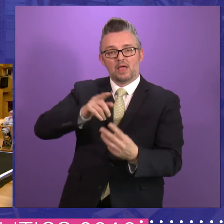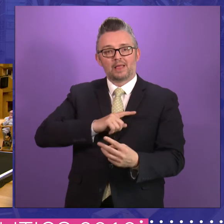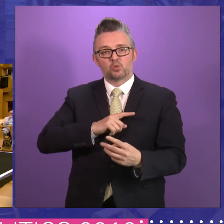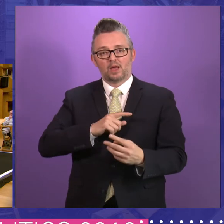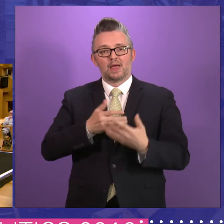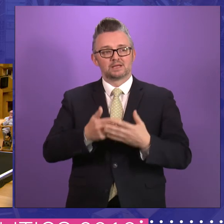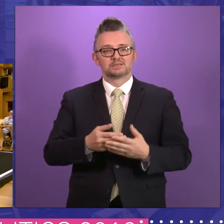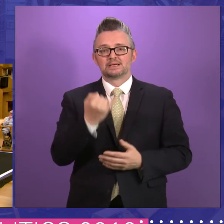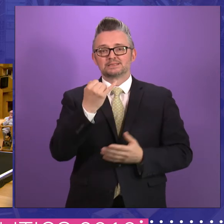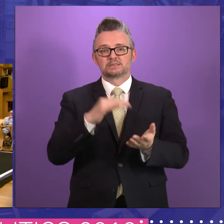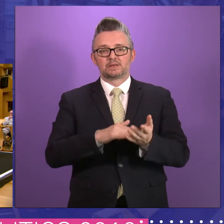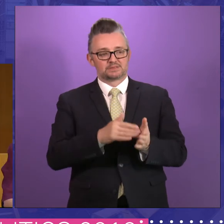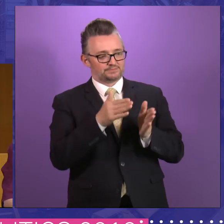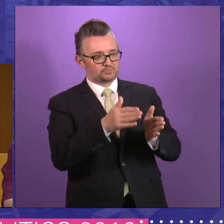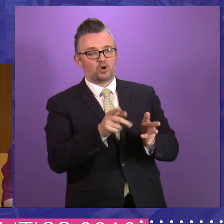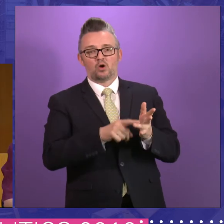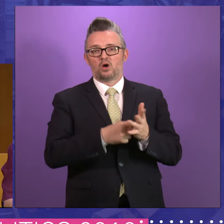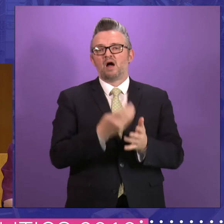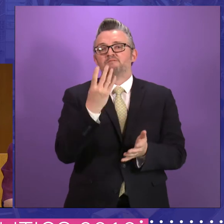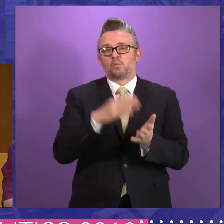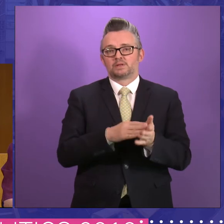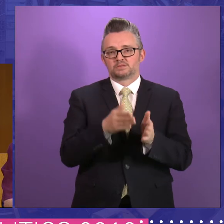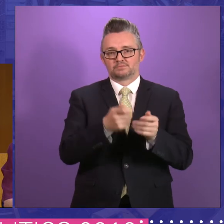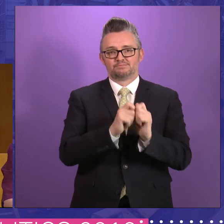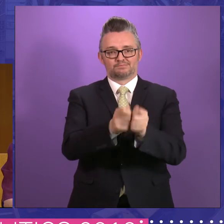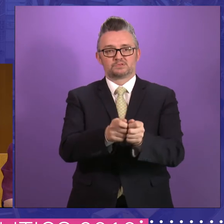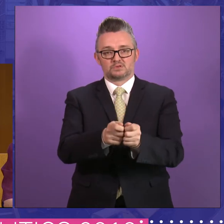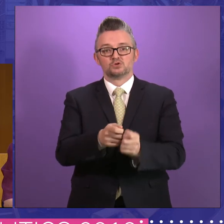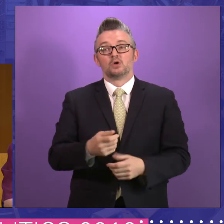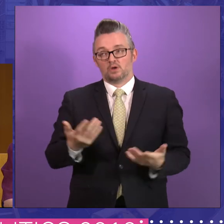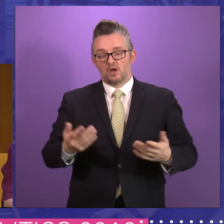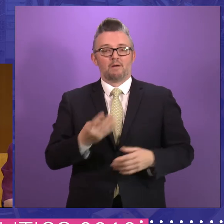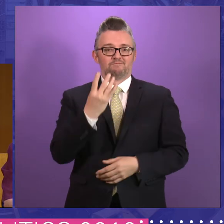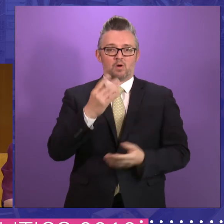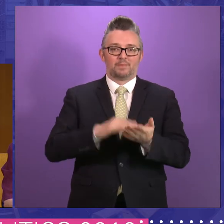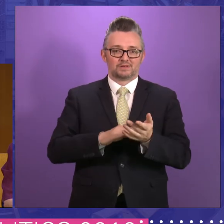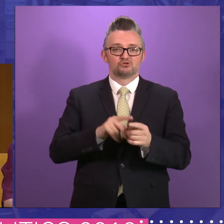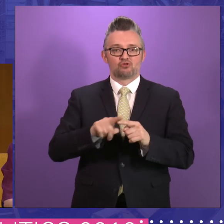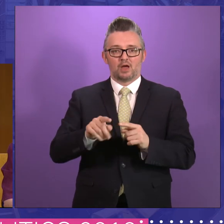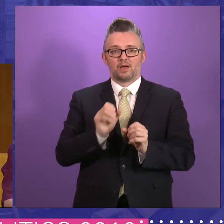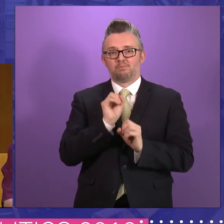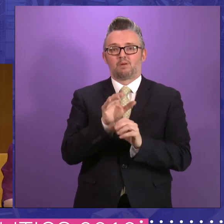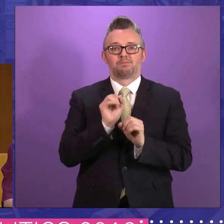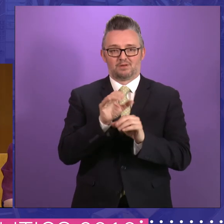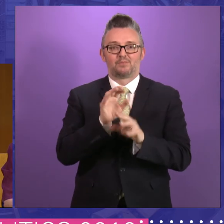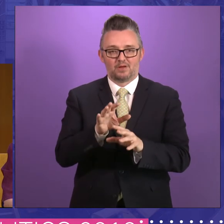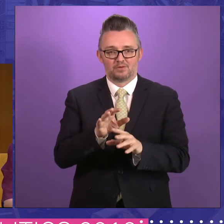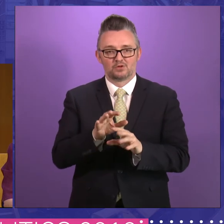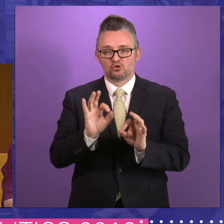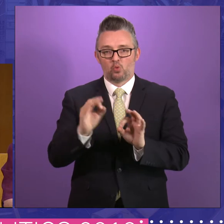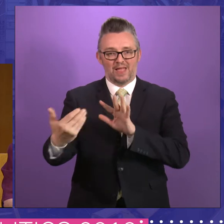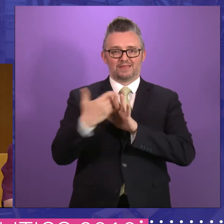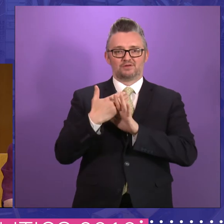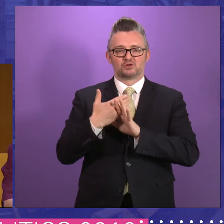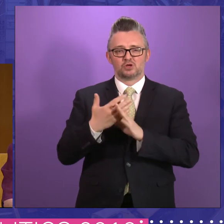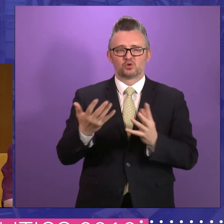this. You get a six minute speaking slot or a four minute speaking slot. And in that four minutes, you've got to get a couple of points across and therefore you don't take intervention. So it